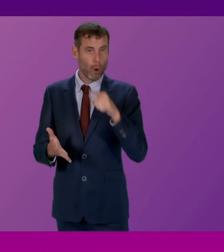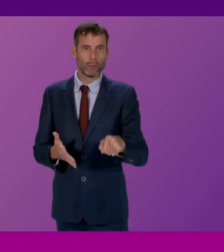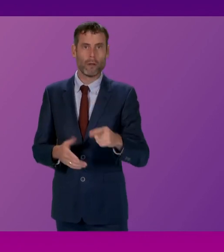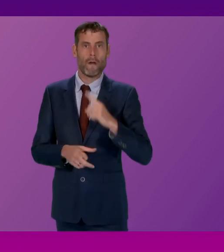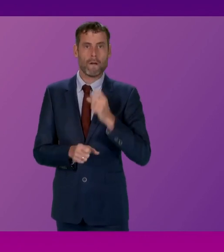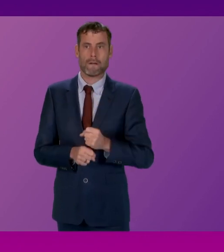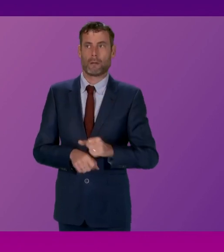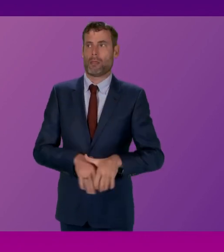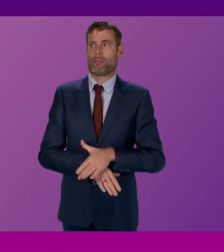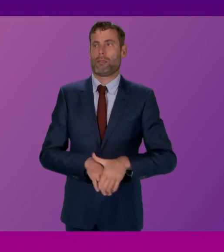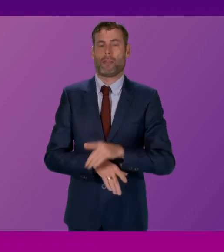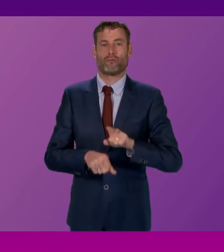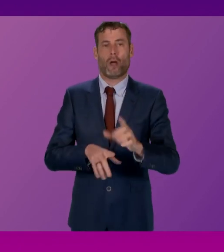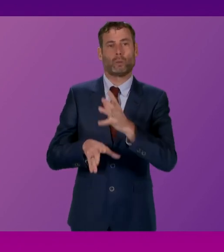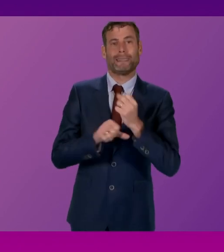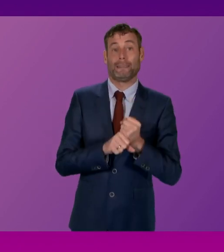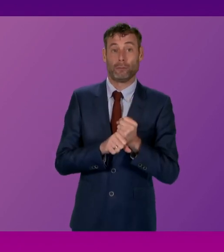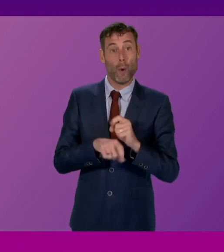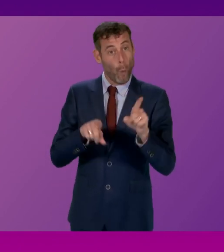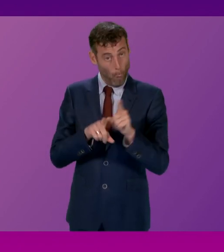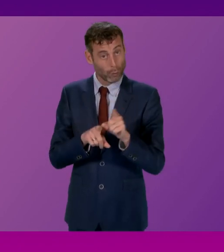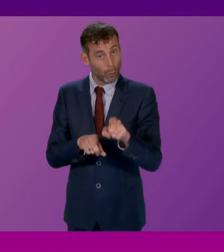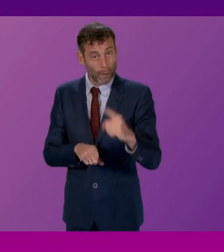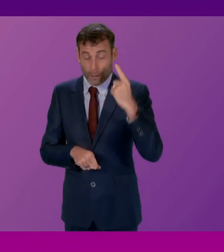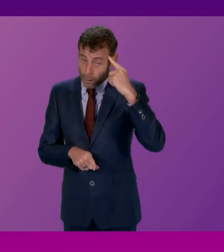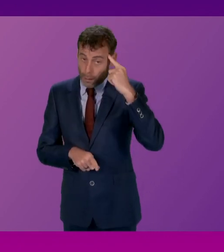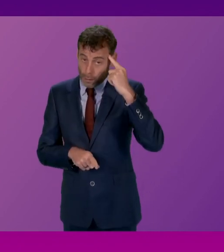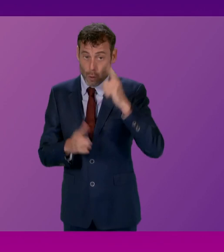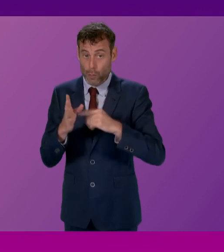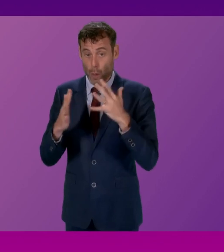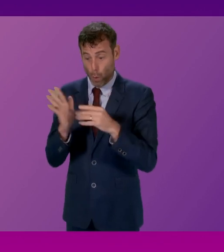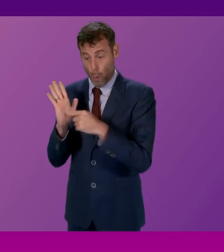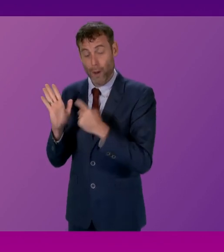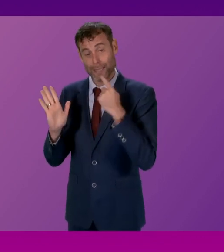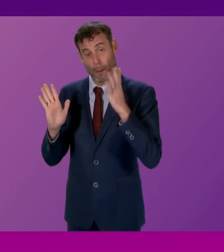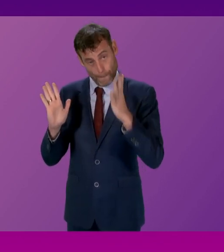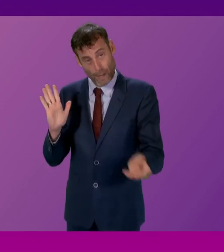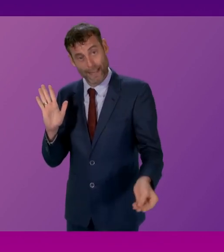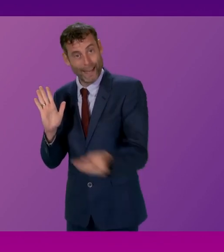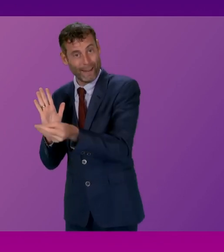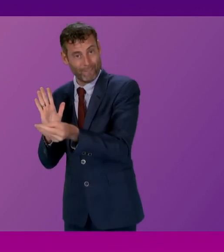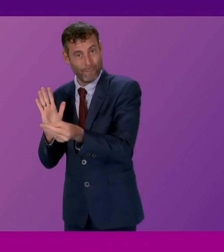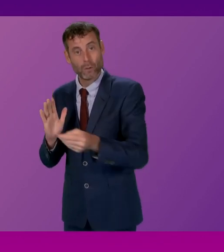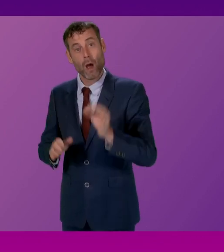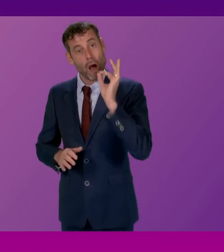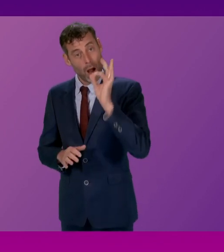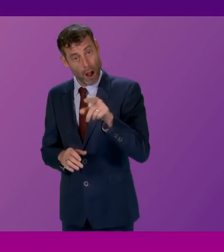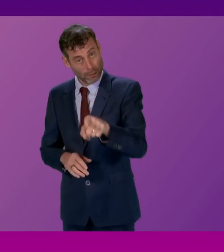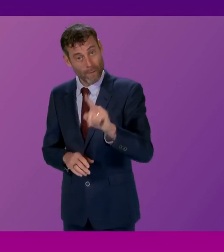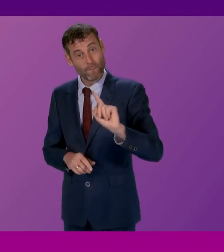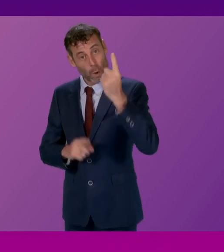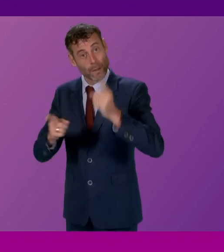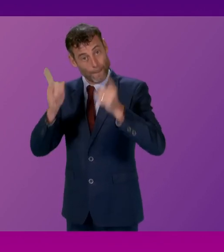potentially break the law. So will the first minister confirm that he will be transparent and release